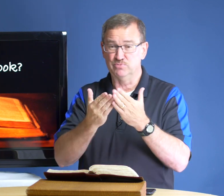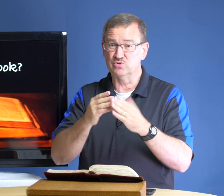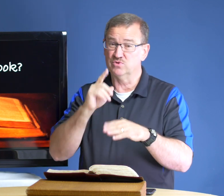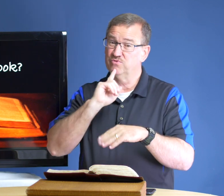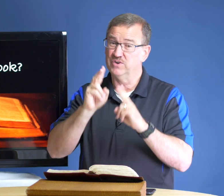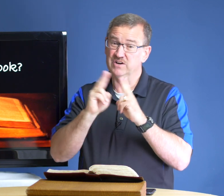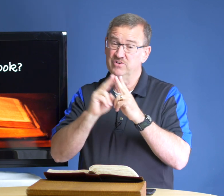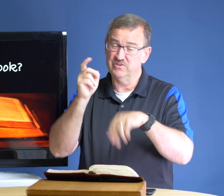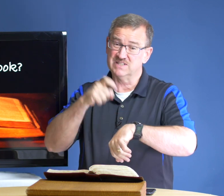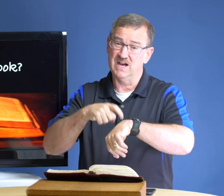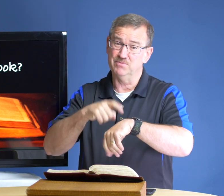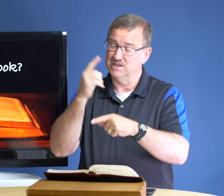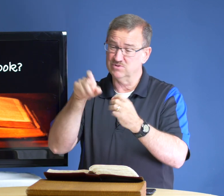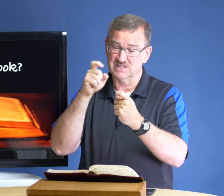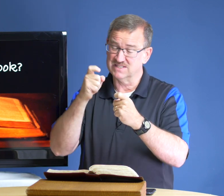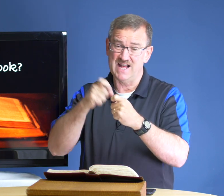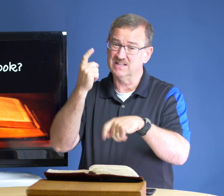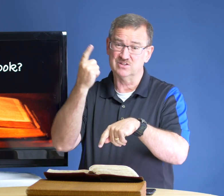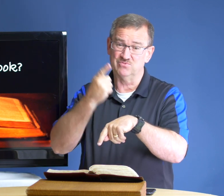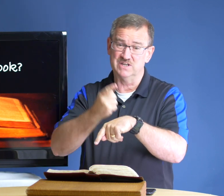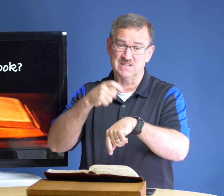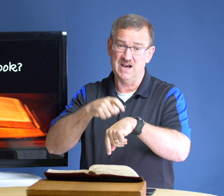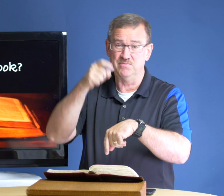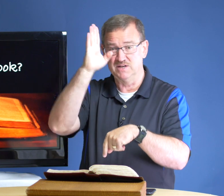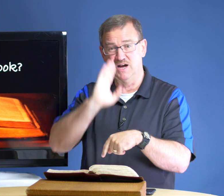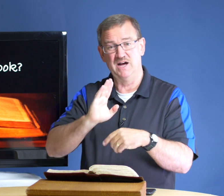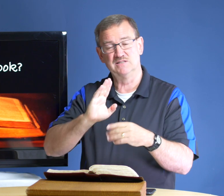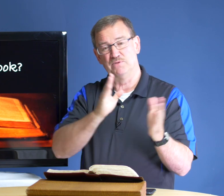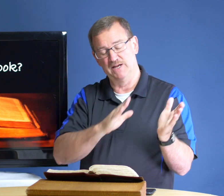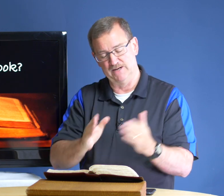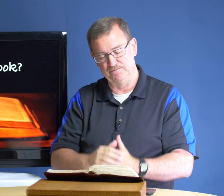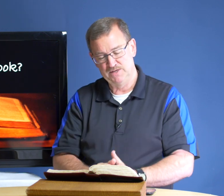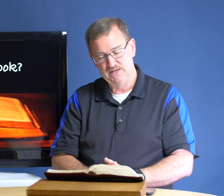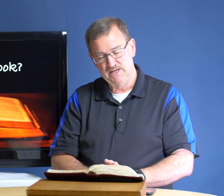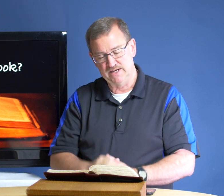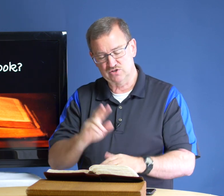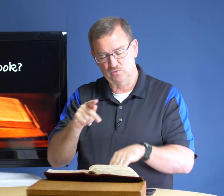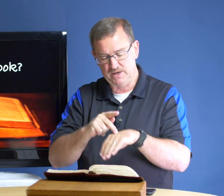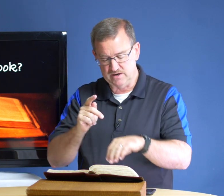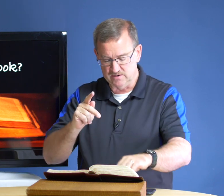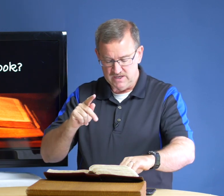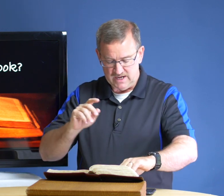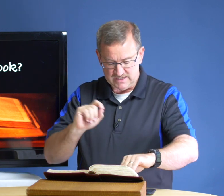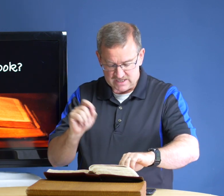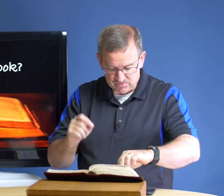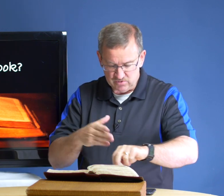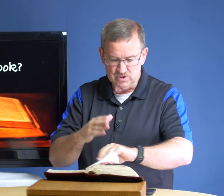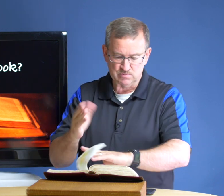book was very very very timely it was exactly at the right time in god's plan and so peter as he wrote this